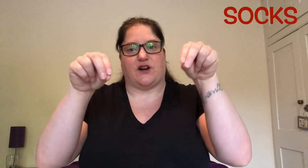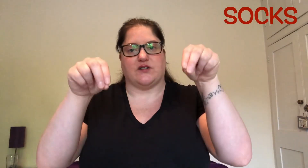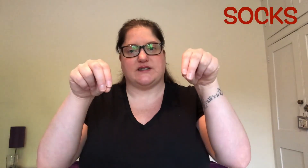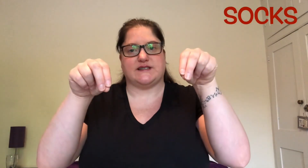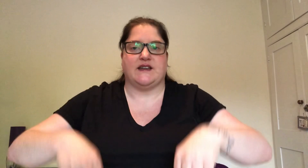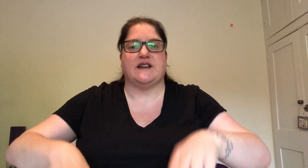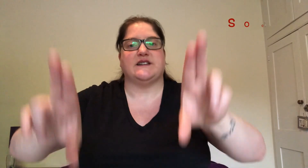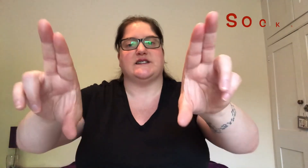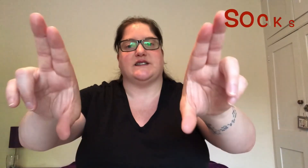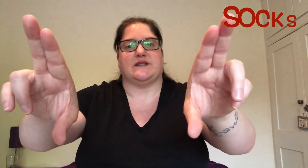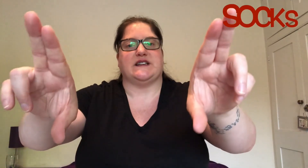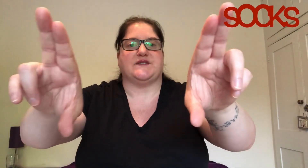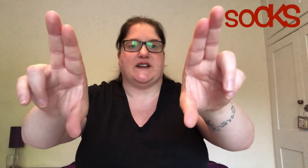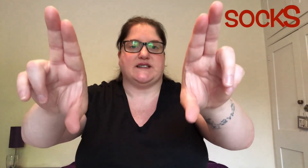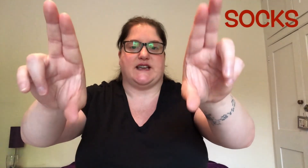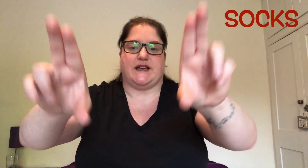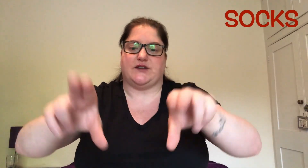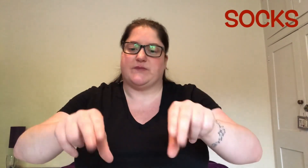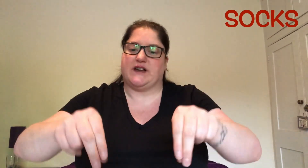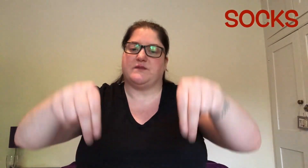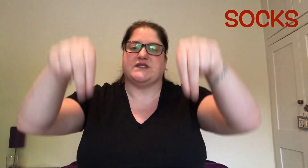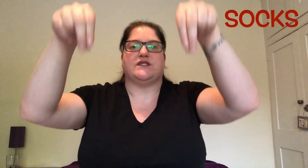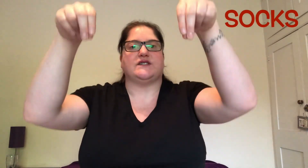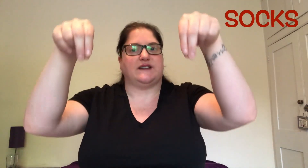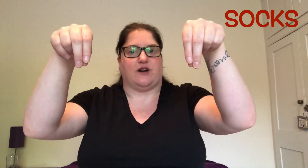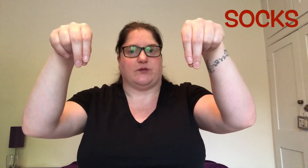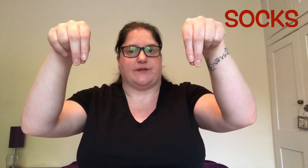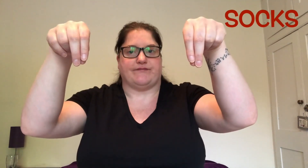Socks. So with these fingers here you pick up your socks and hold them.